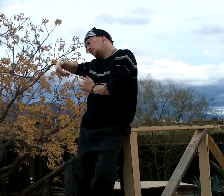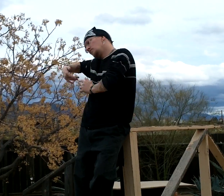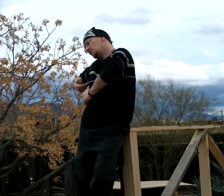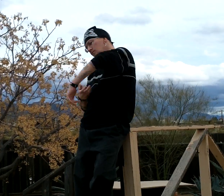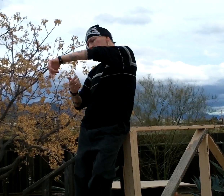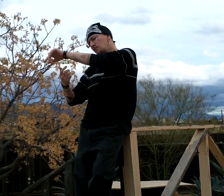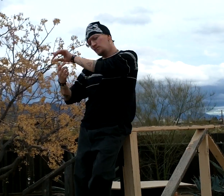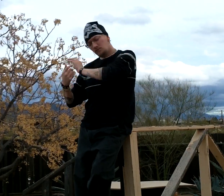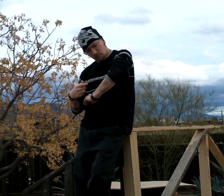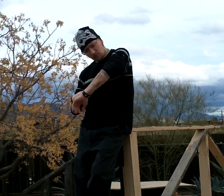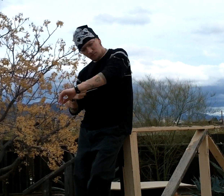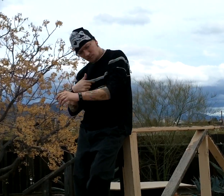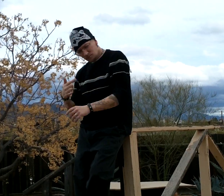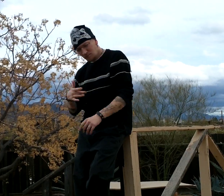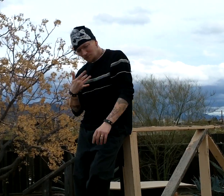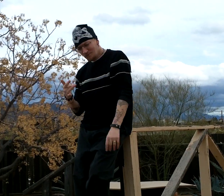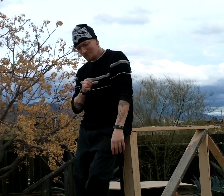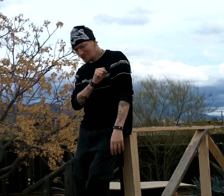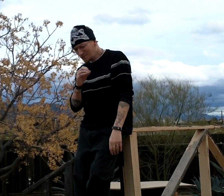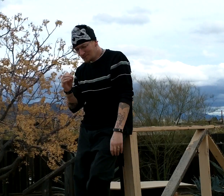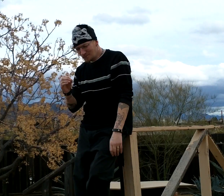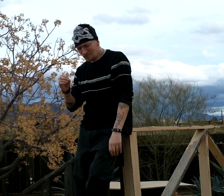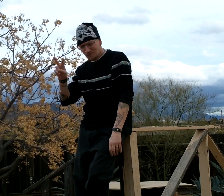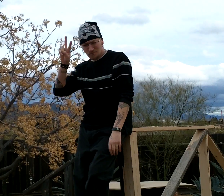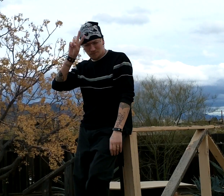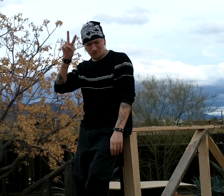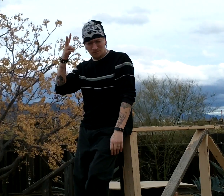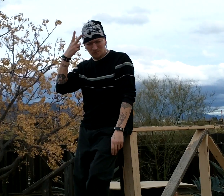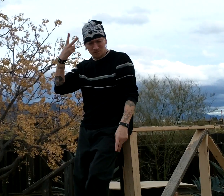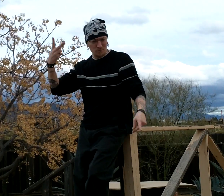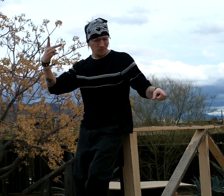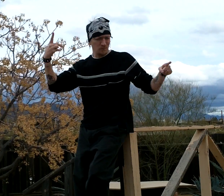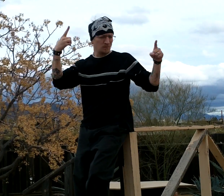I feel so much, oh